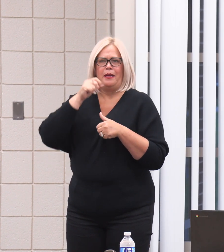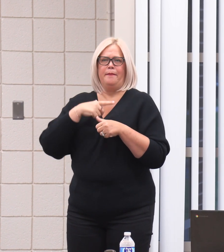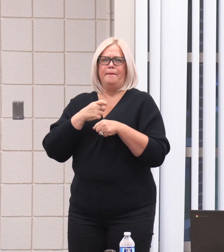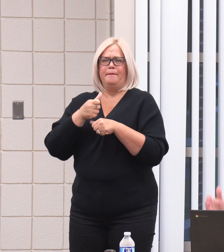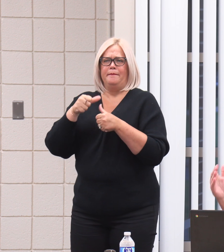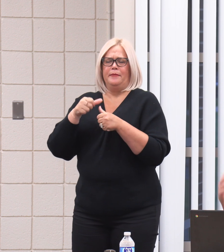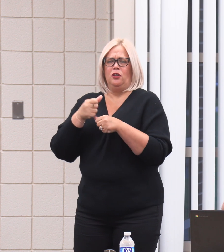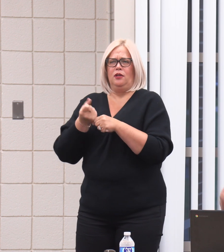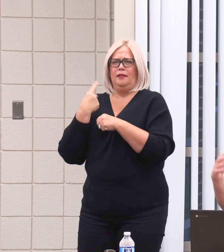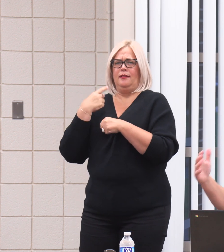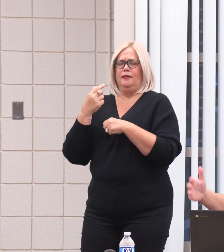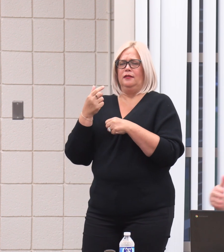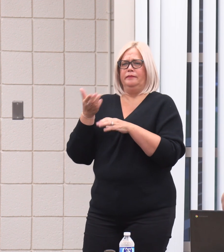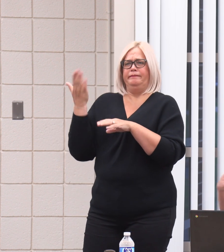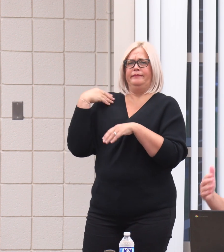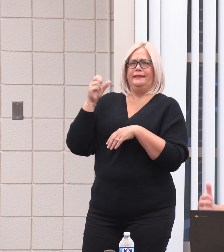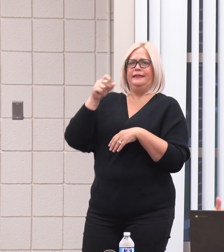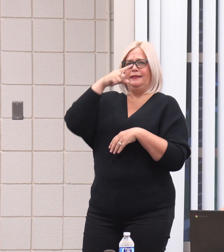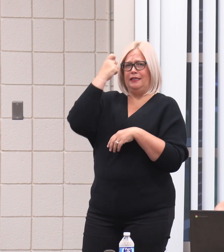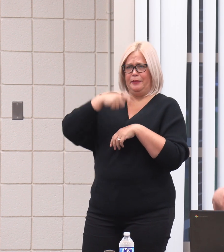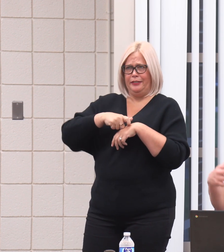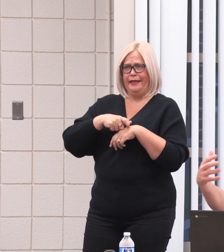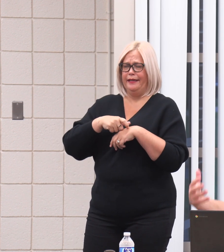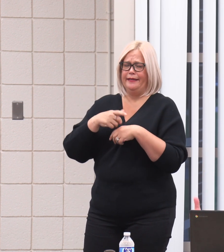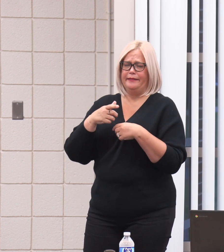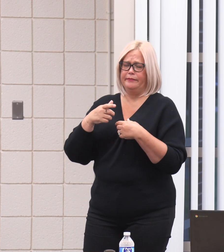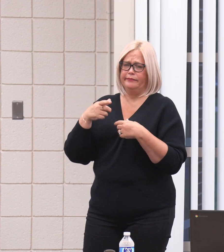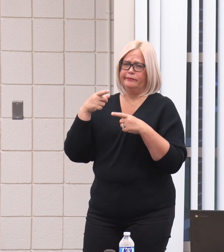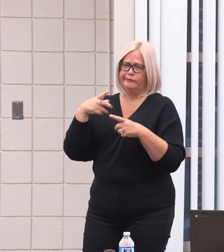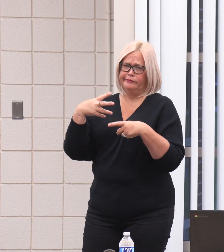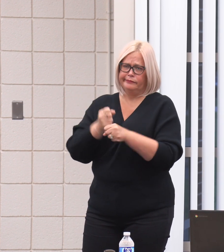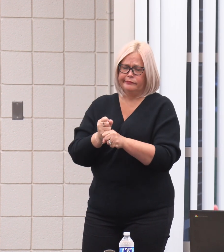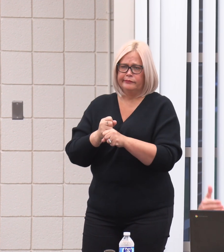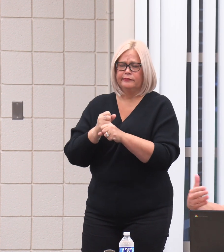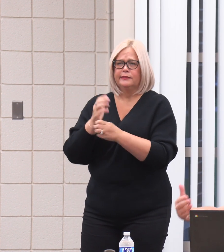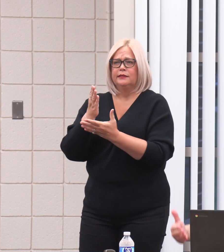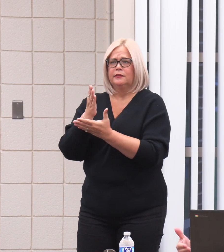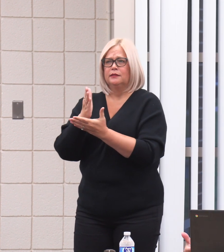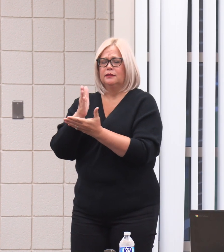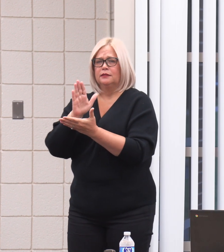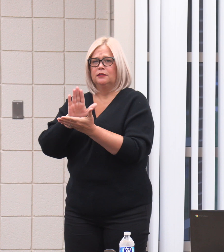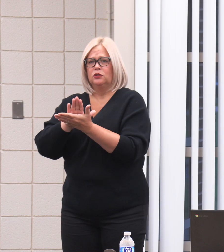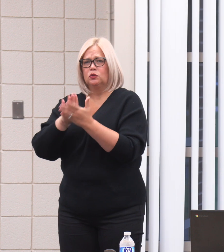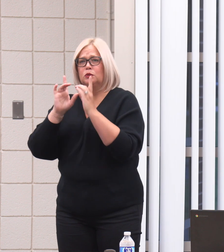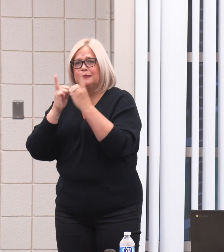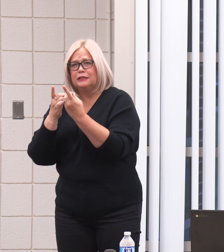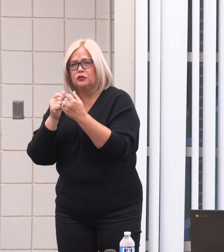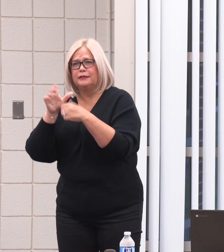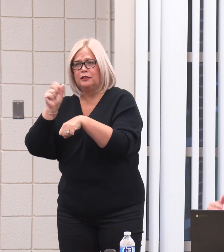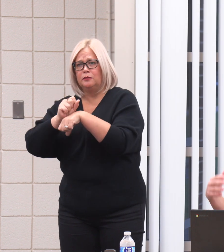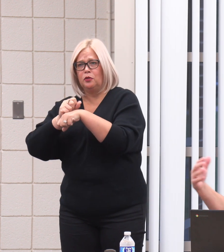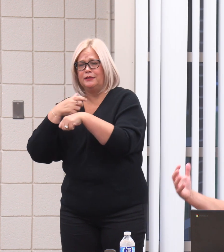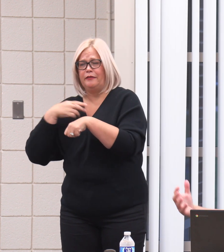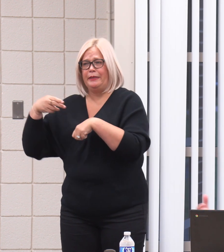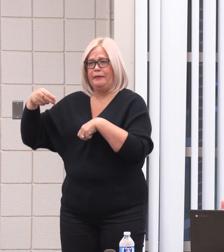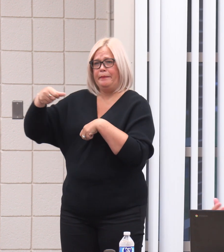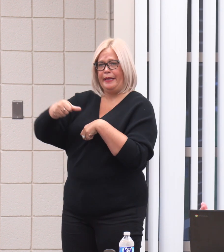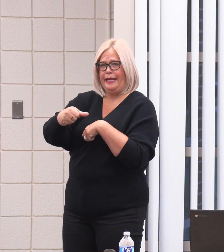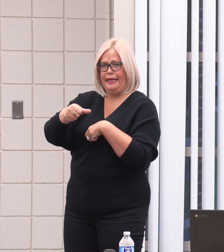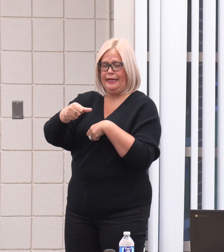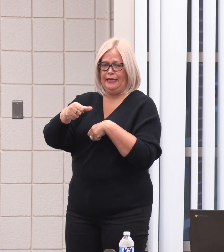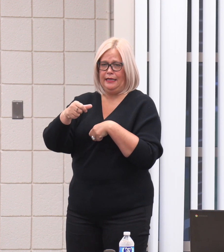about, there was, long story short, districts and their employees have been funding the